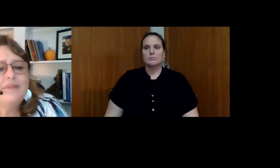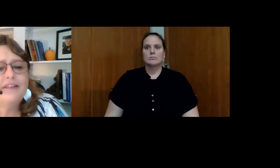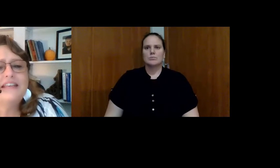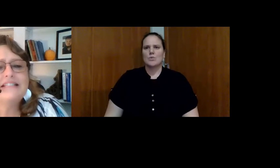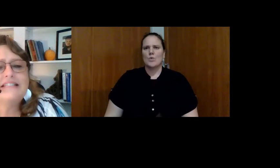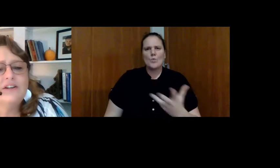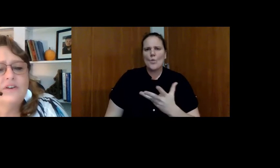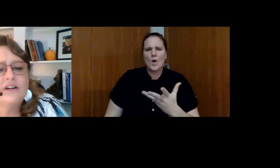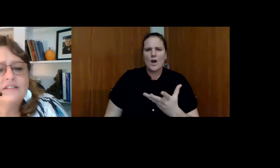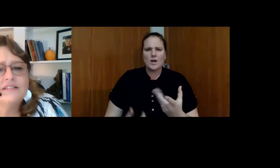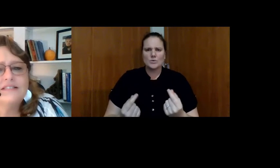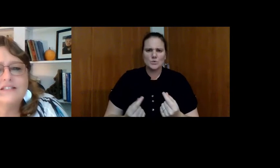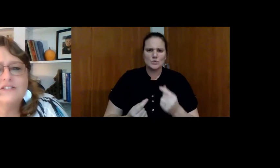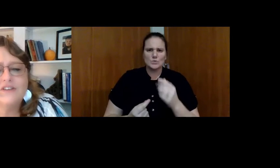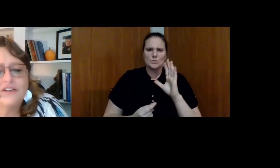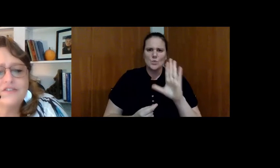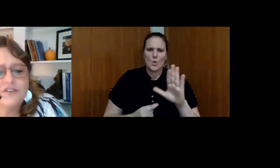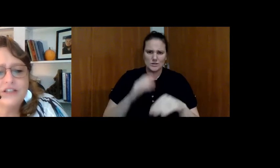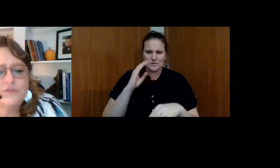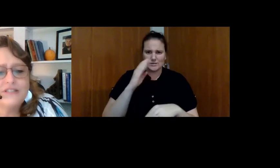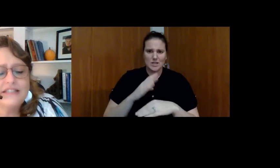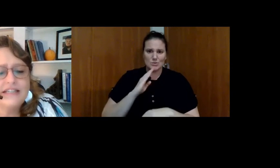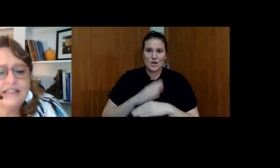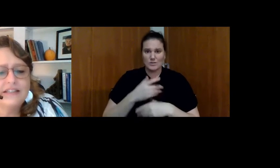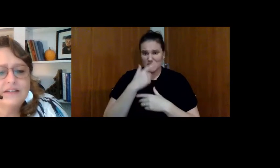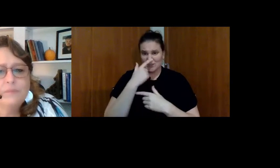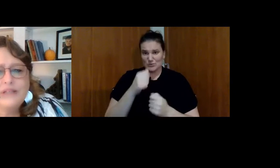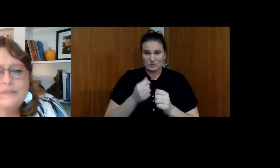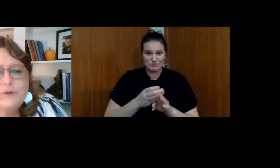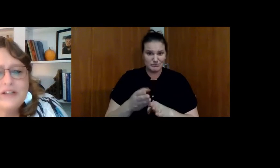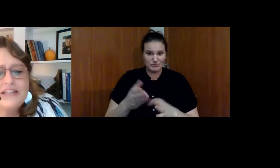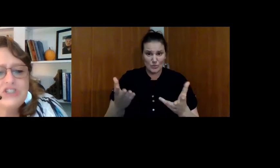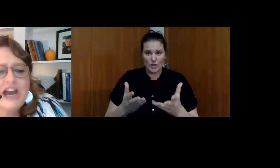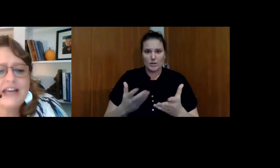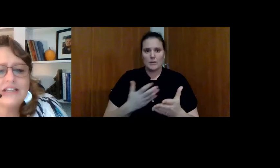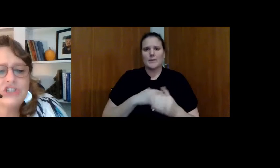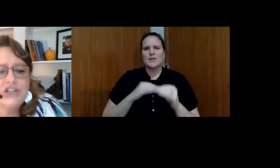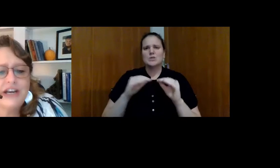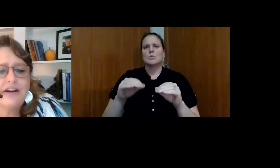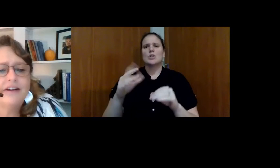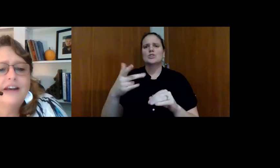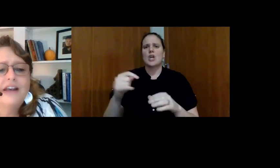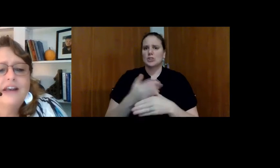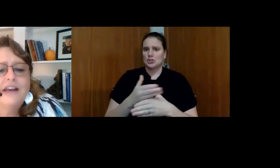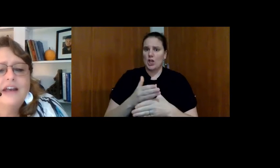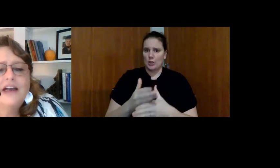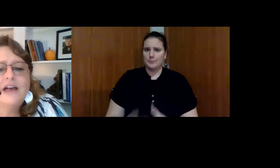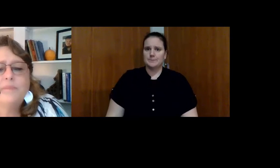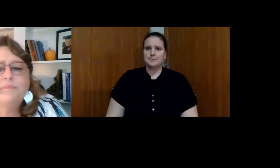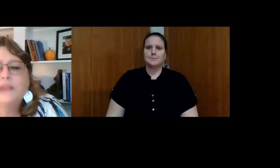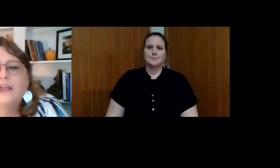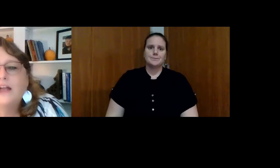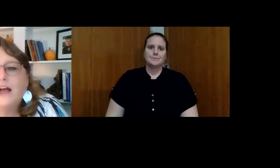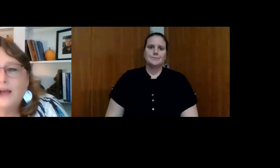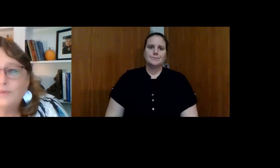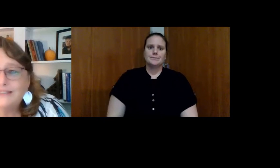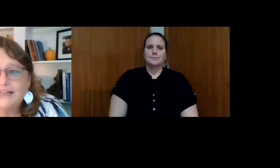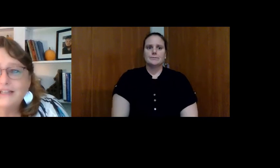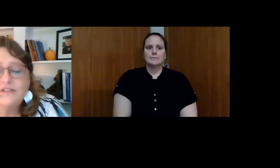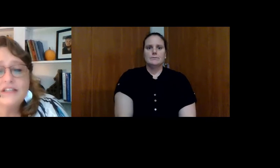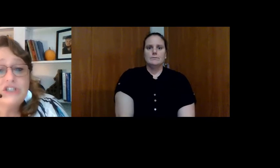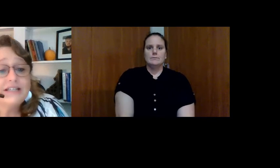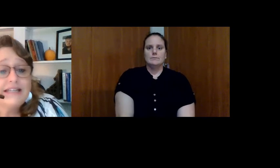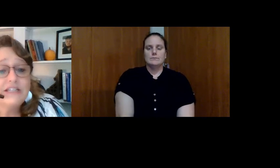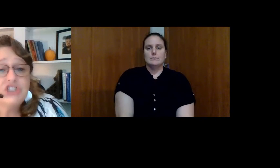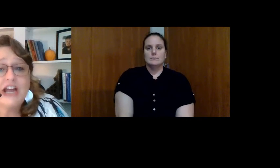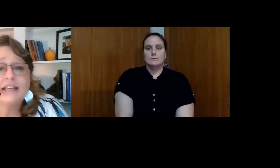What are some of the things that your sons or daughters are interested in? Please put in the chat and share. I will